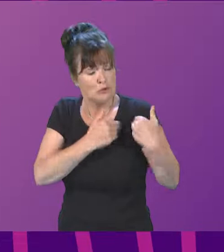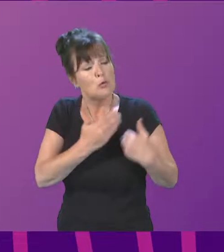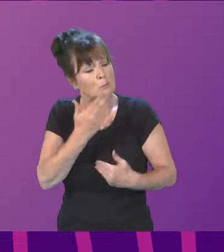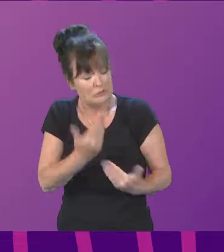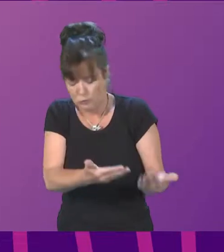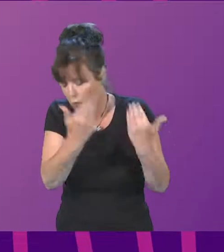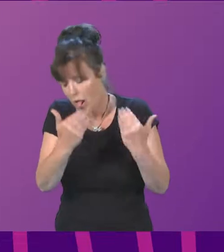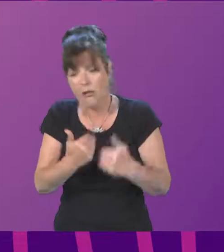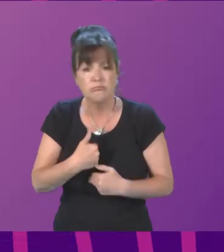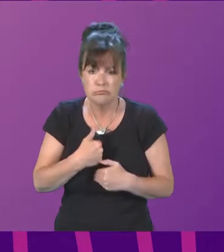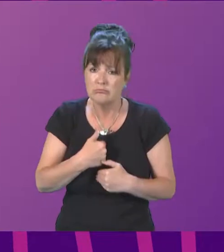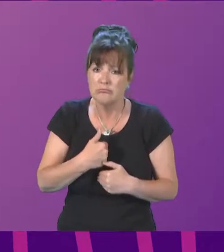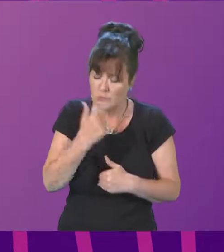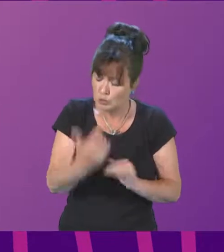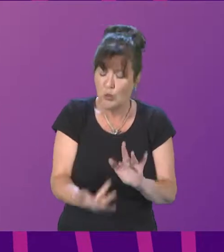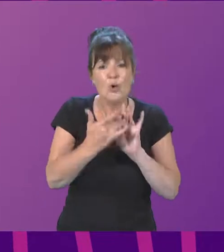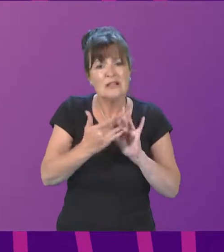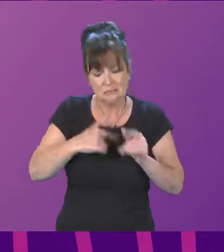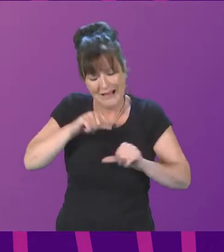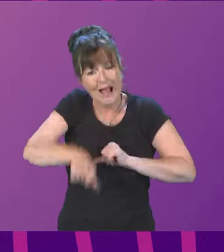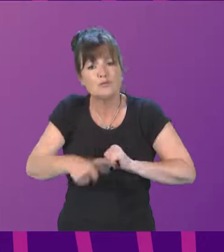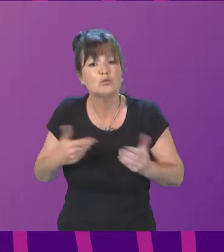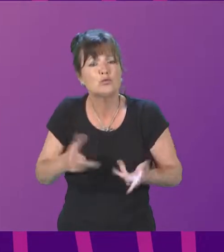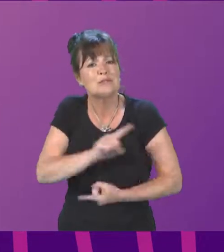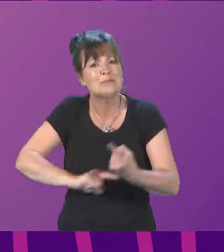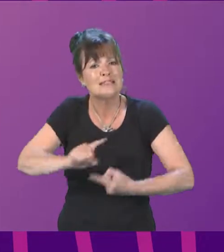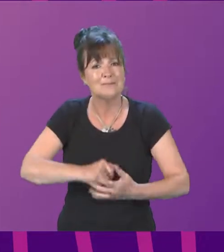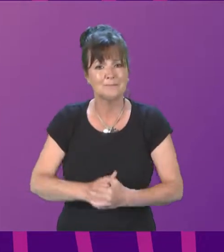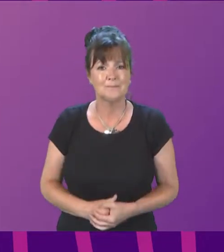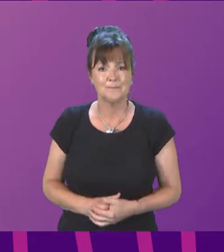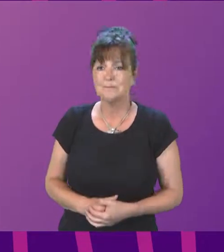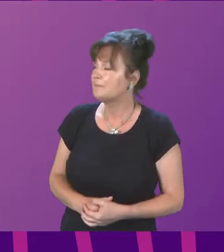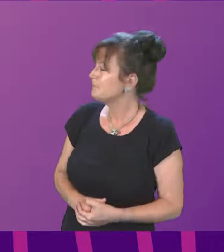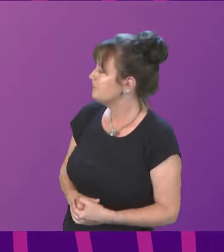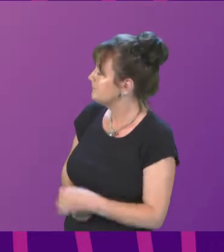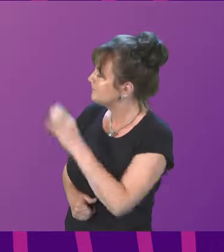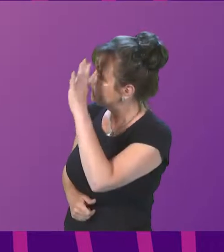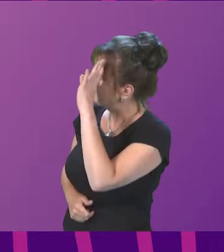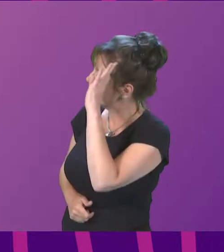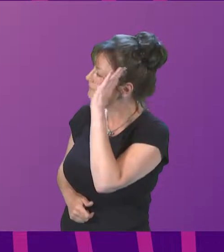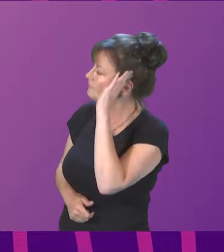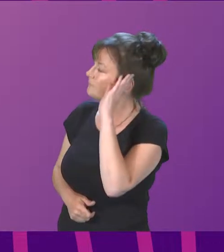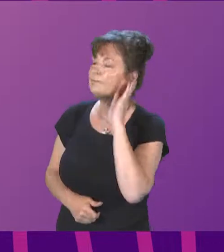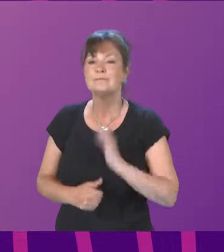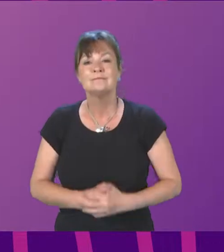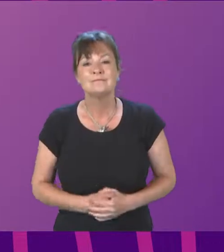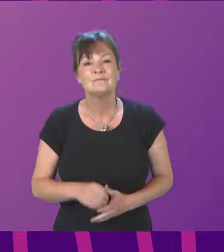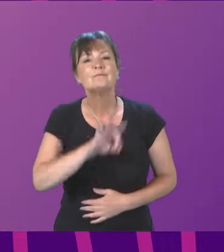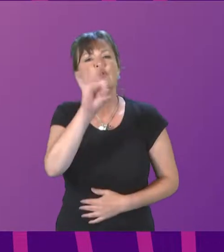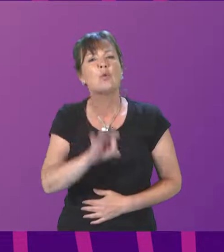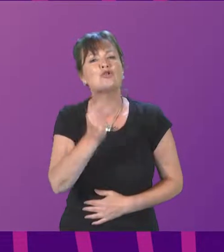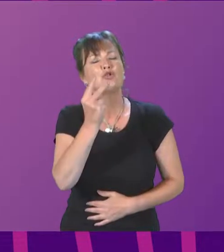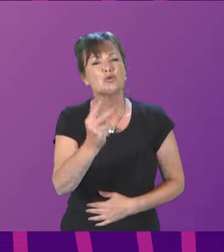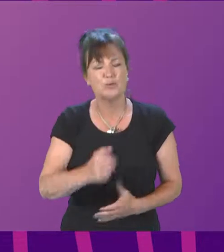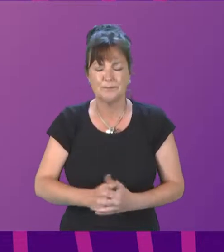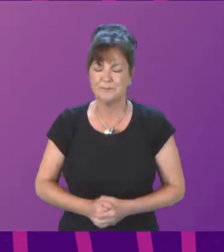she'd be very welcome to contact me separately on that matter. Question number two, Edward Mountain. Thank you, Presiding Officer.